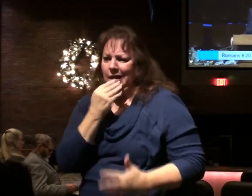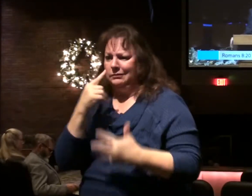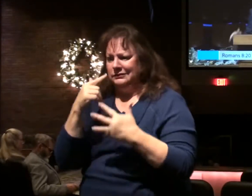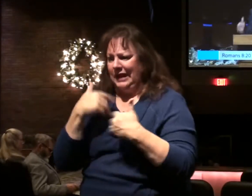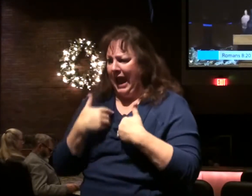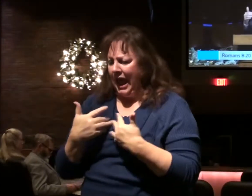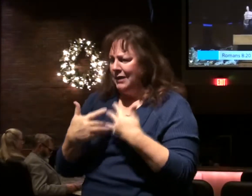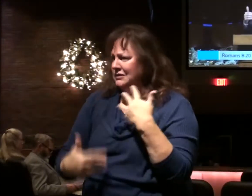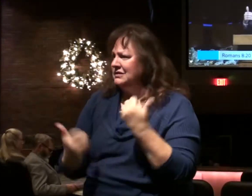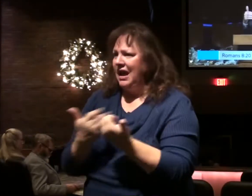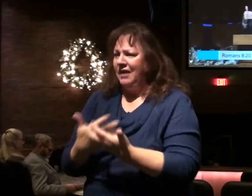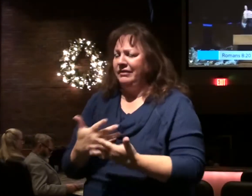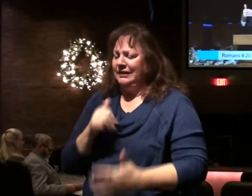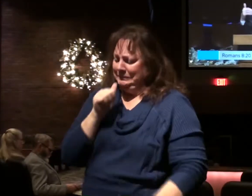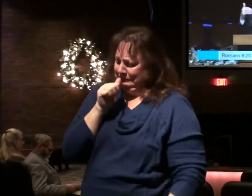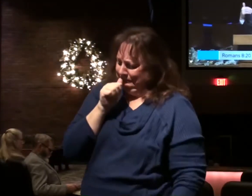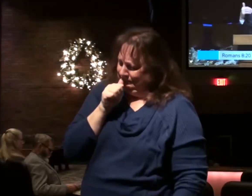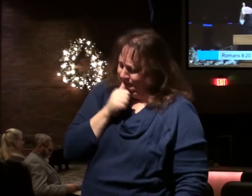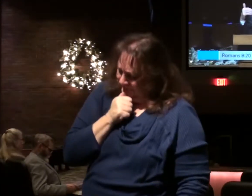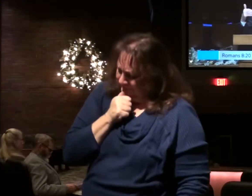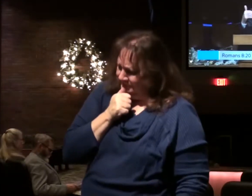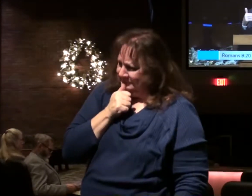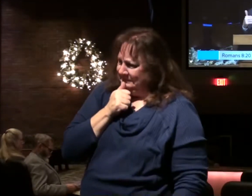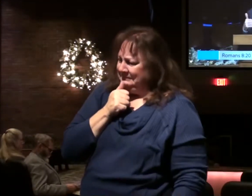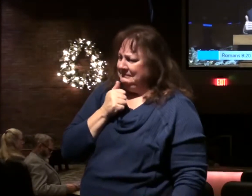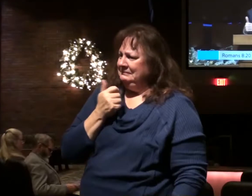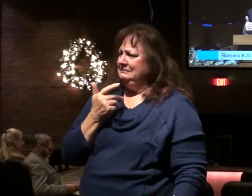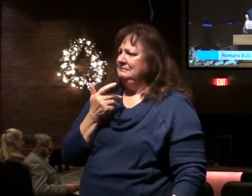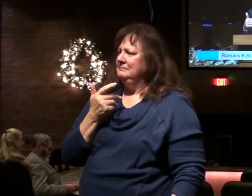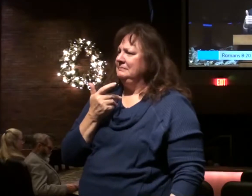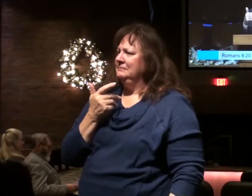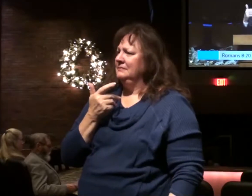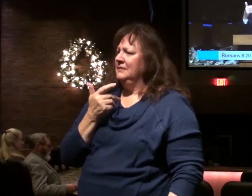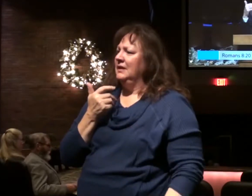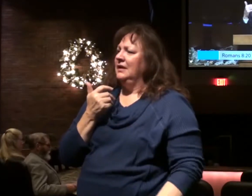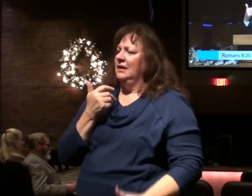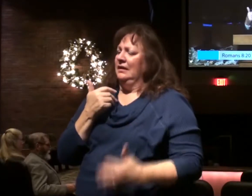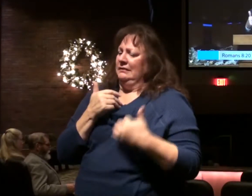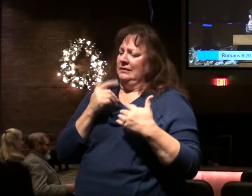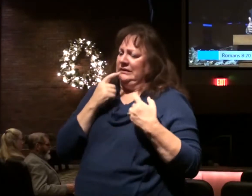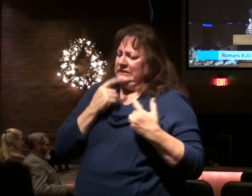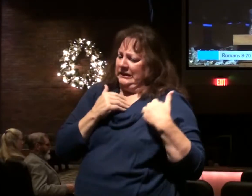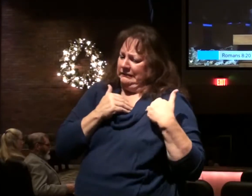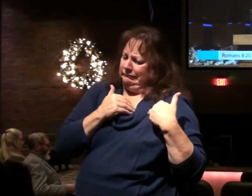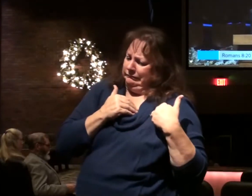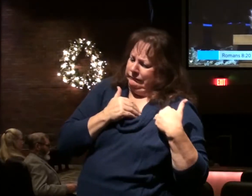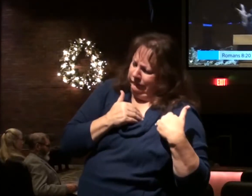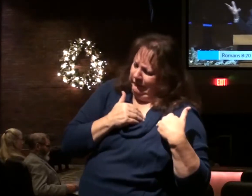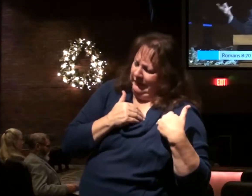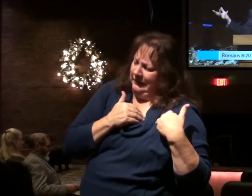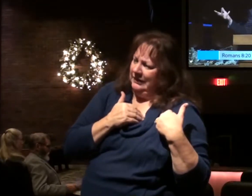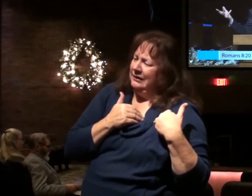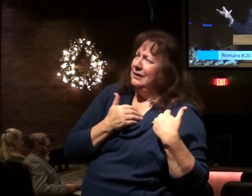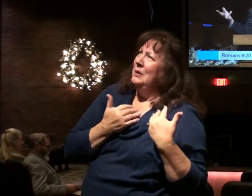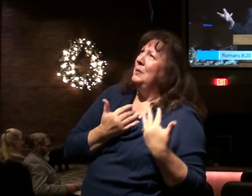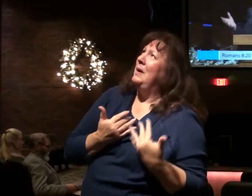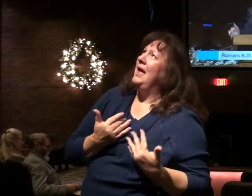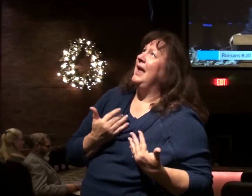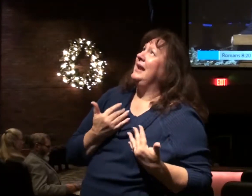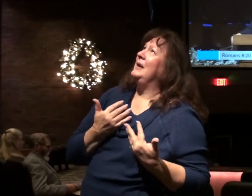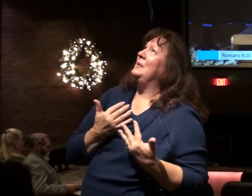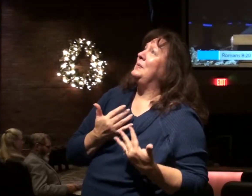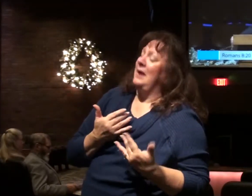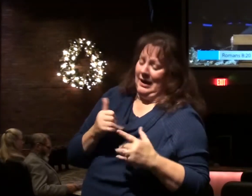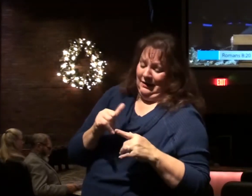And the picture is of all creation under the weight of sin, anticipating the time when the